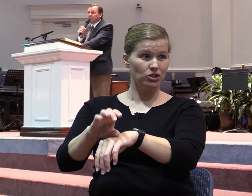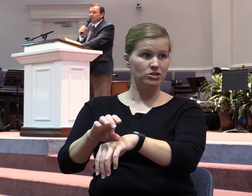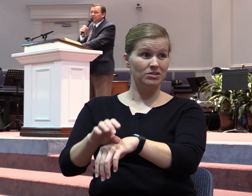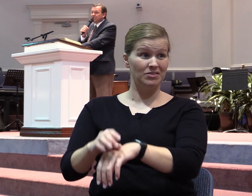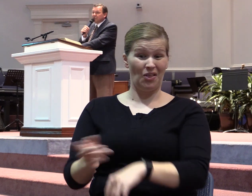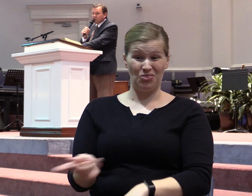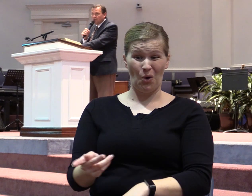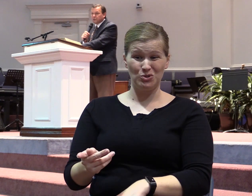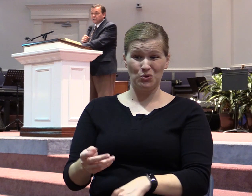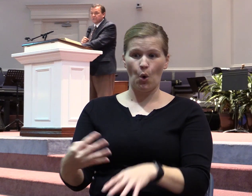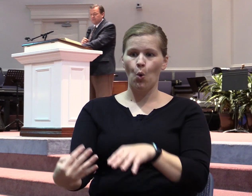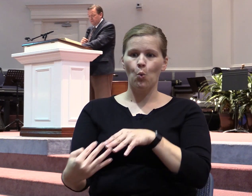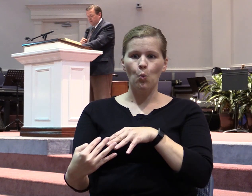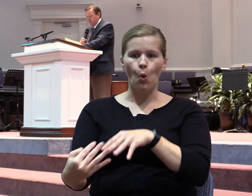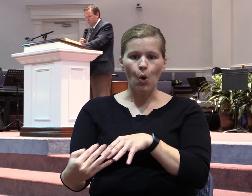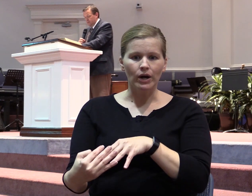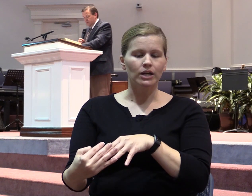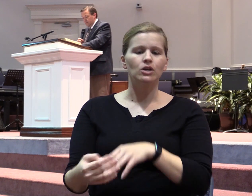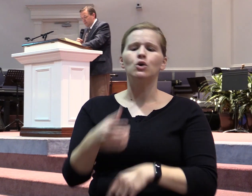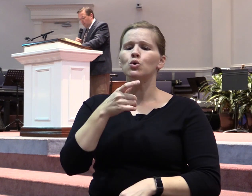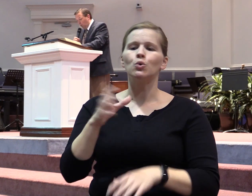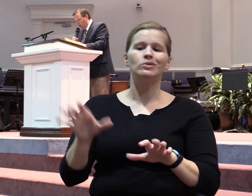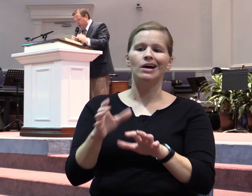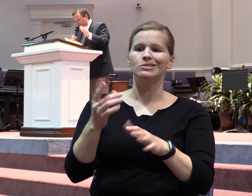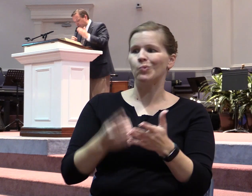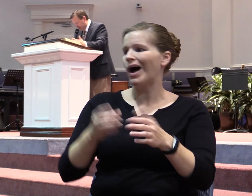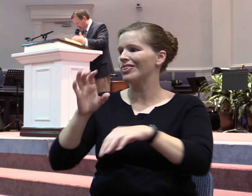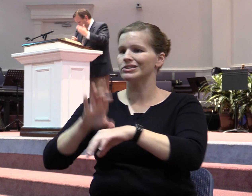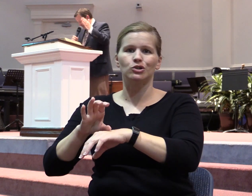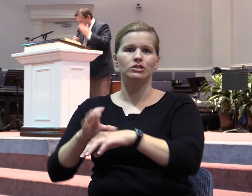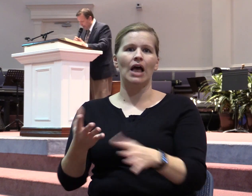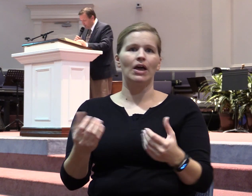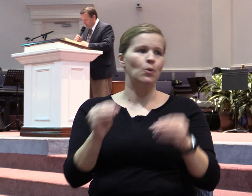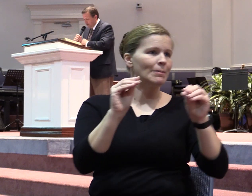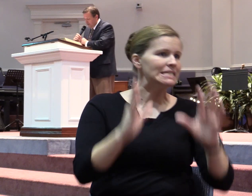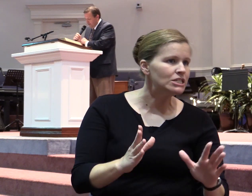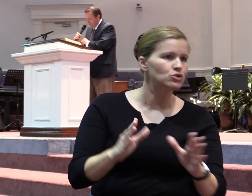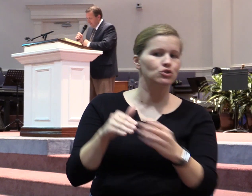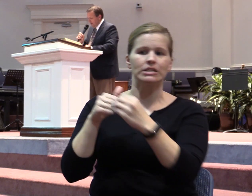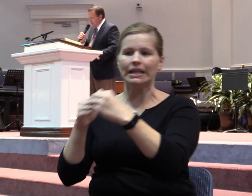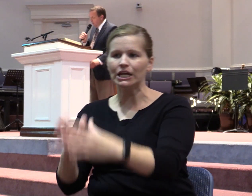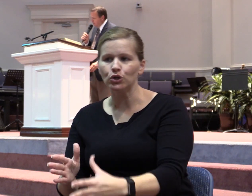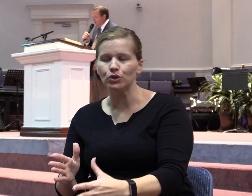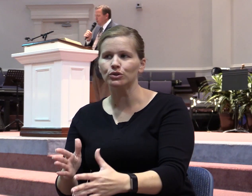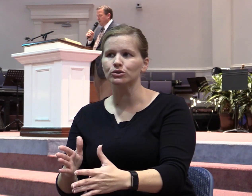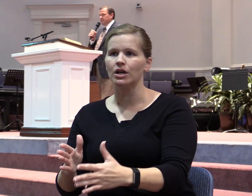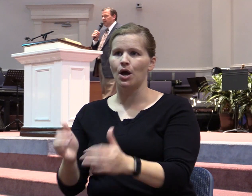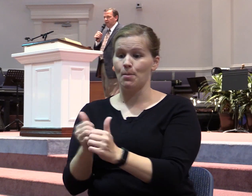positions in the church. They were wanting to be teachers and leaders. They were promoting themselves